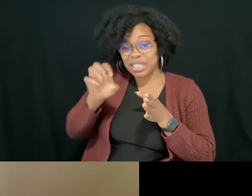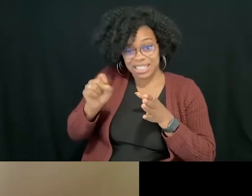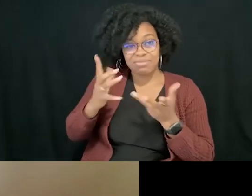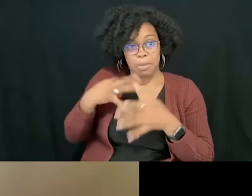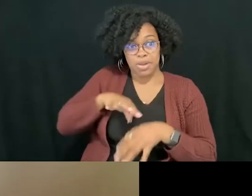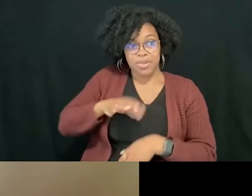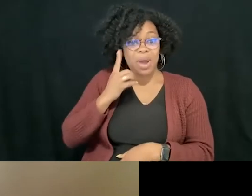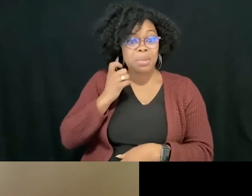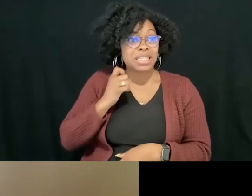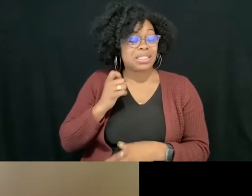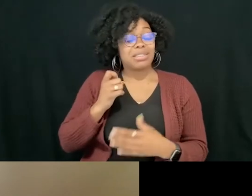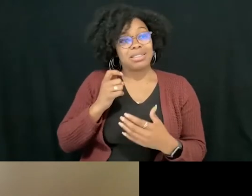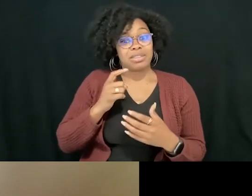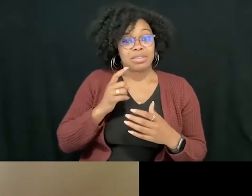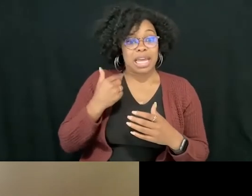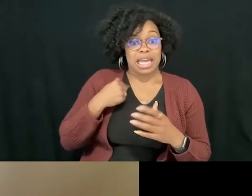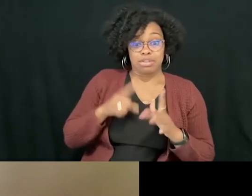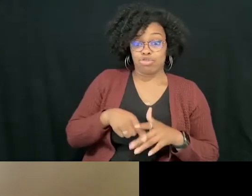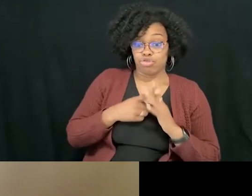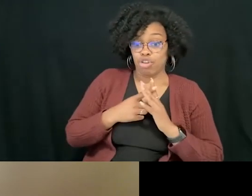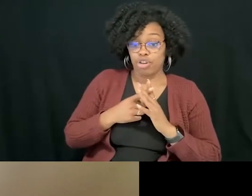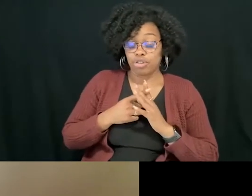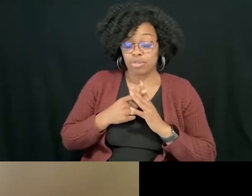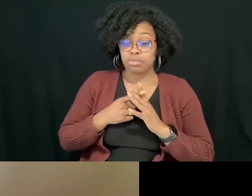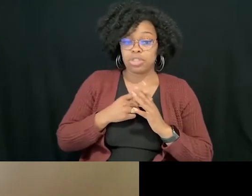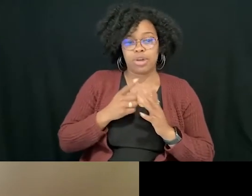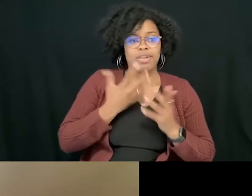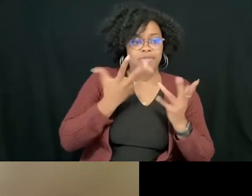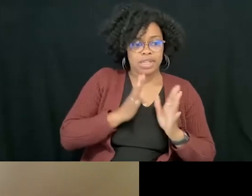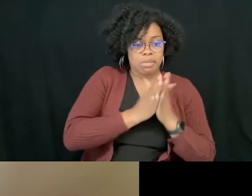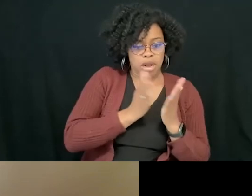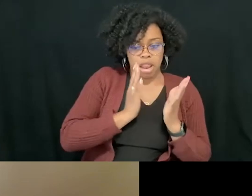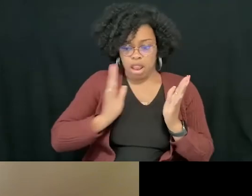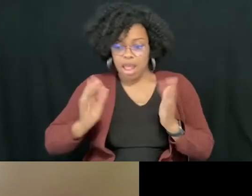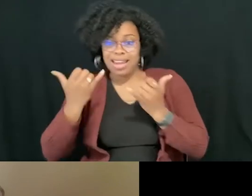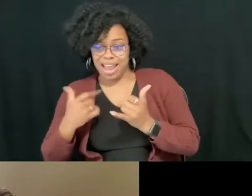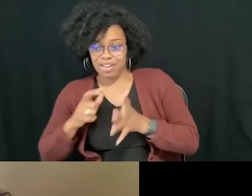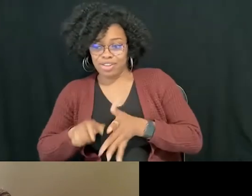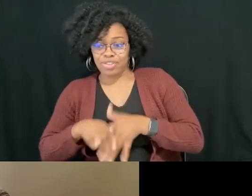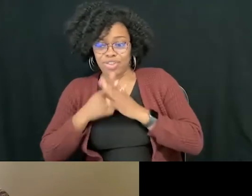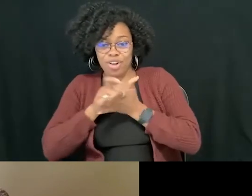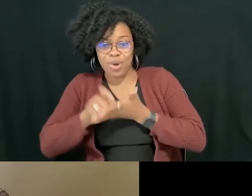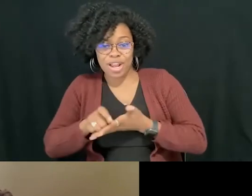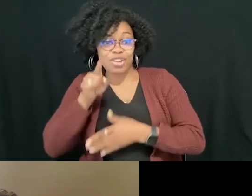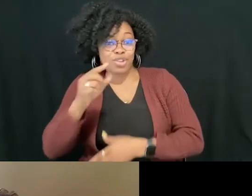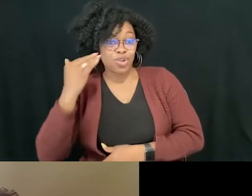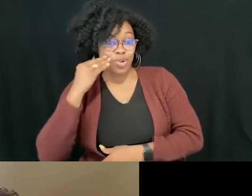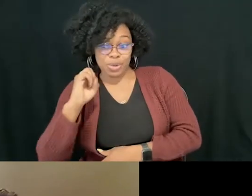started writing, you know, sex, I already had a whole document from my last book of topics that I couldn't